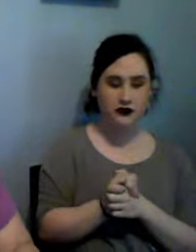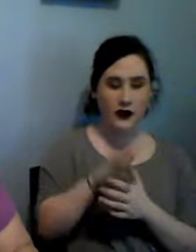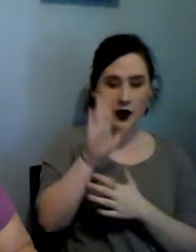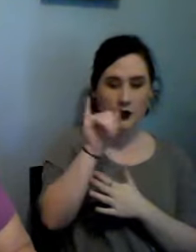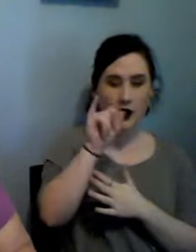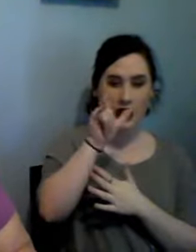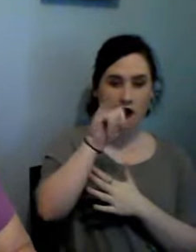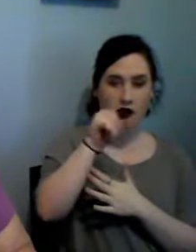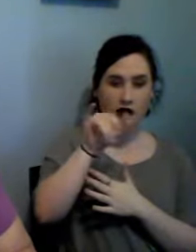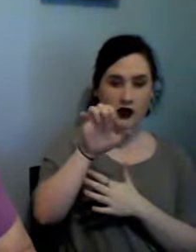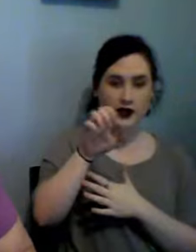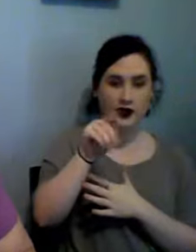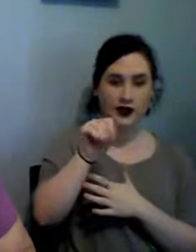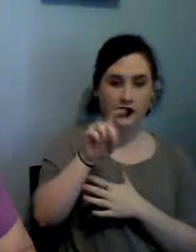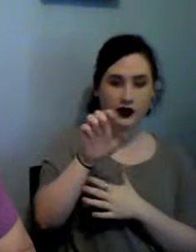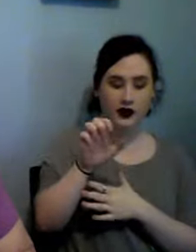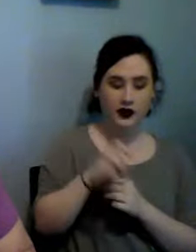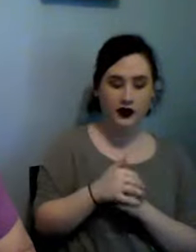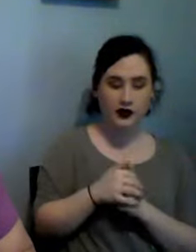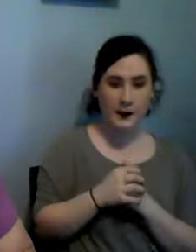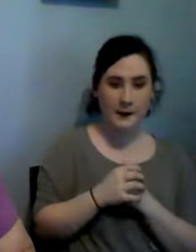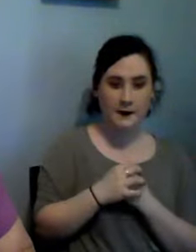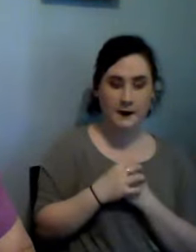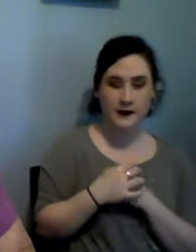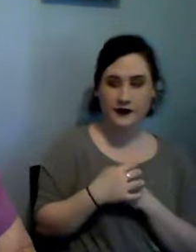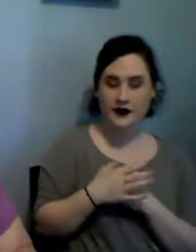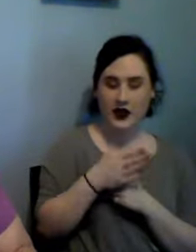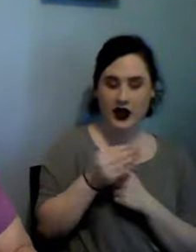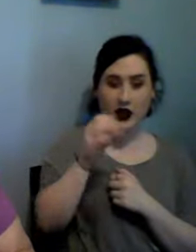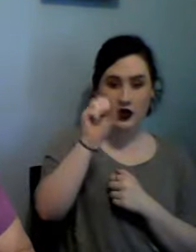and Sharon my pen pal